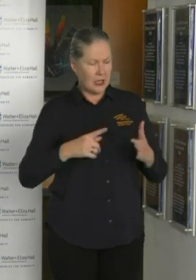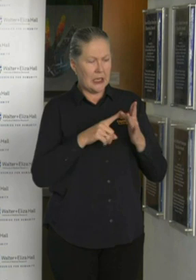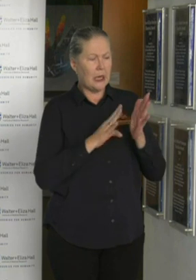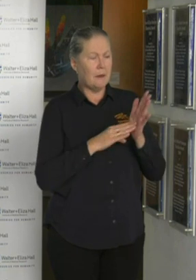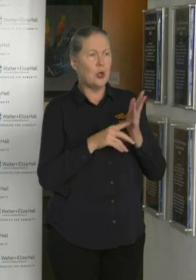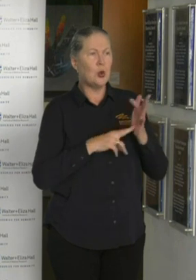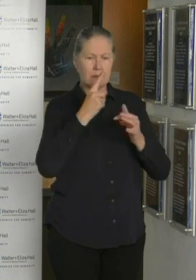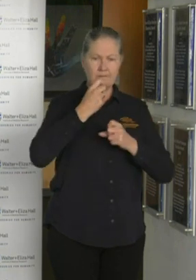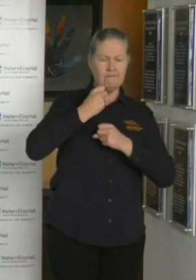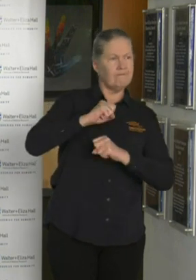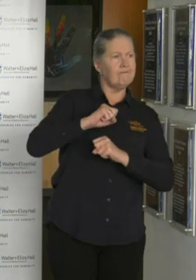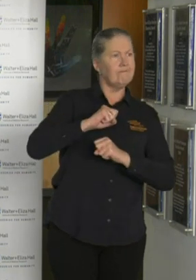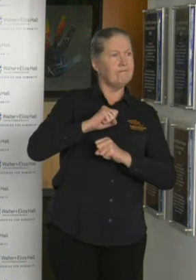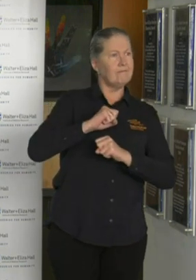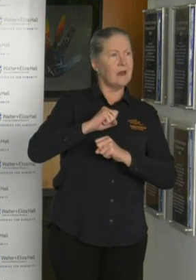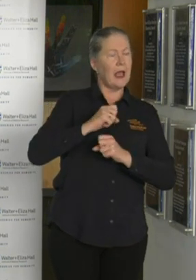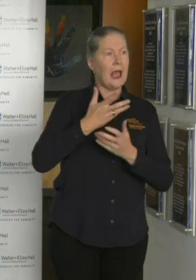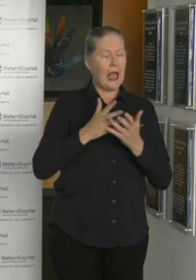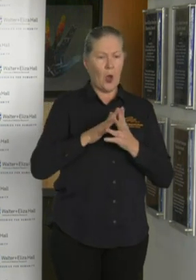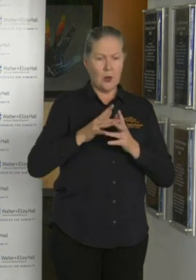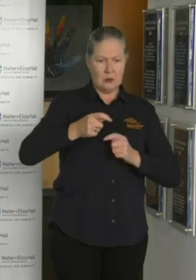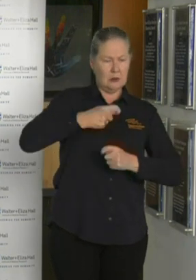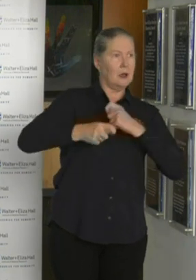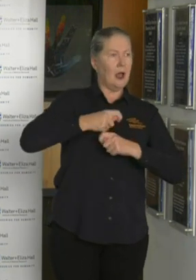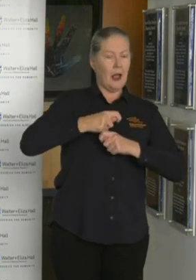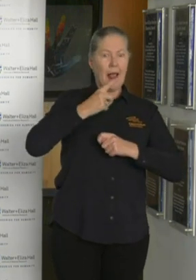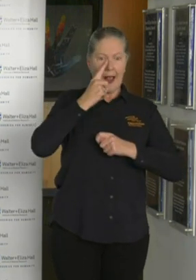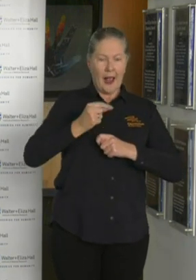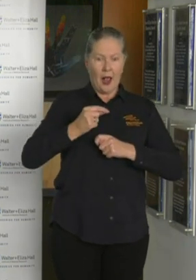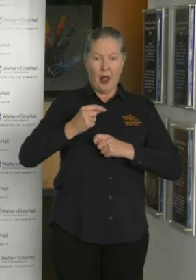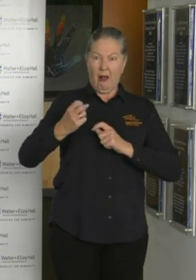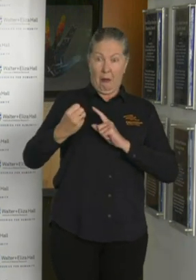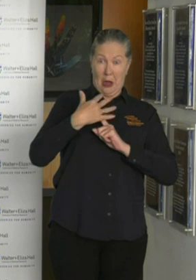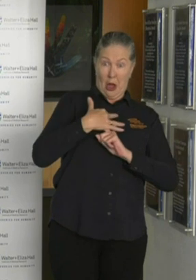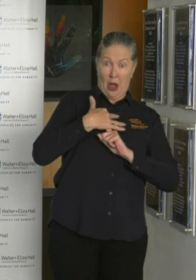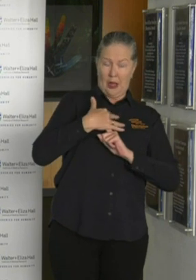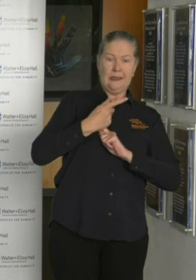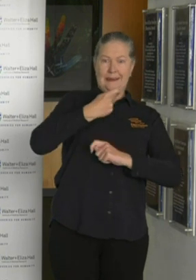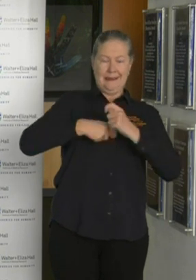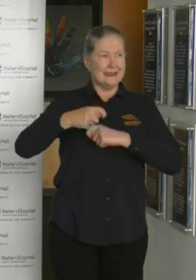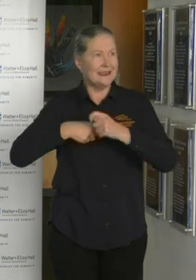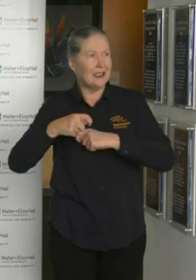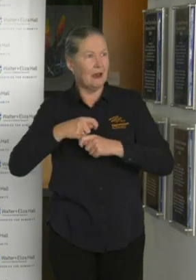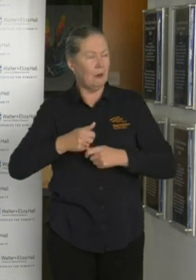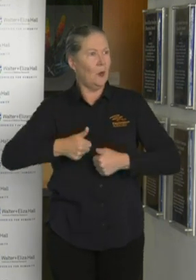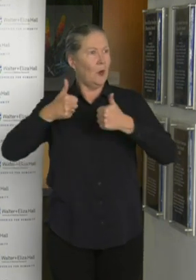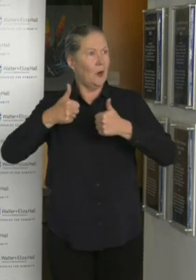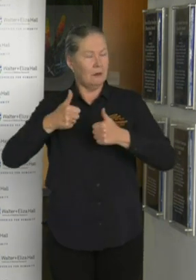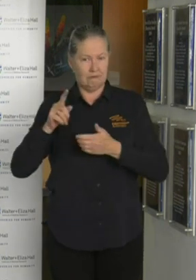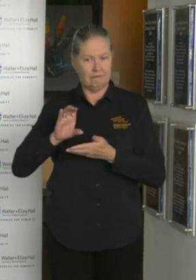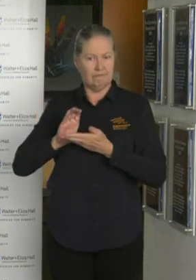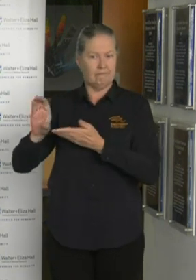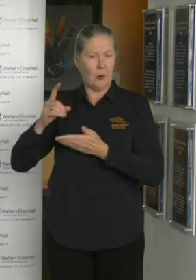back back the immune system. Allowing the immune system to come back is backed by a million dollars. The work in particular